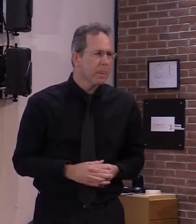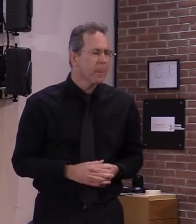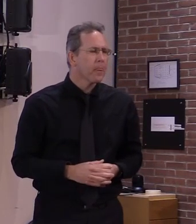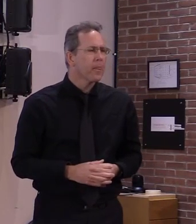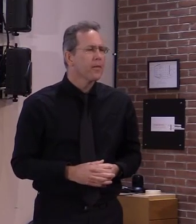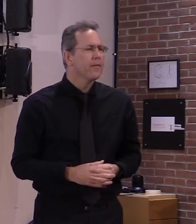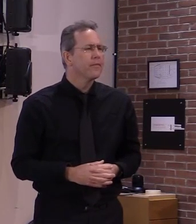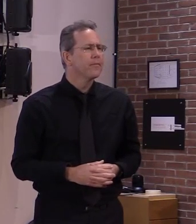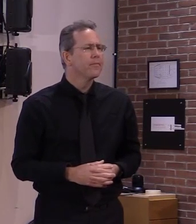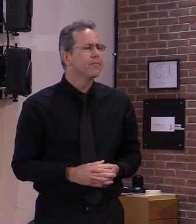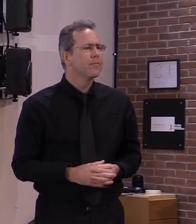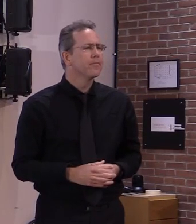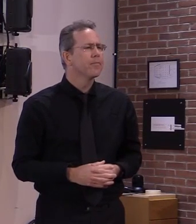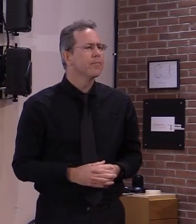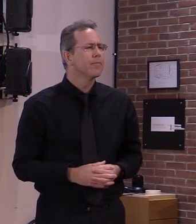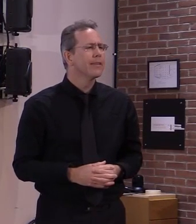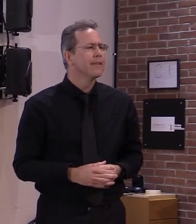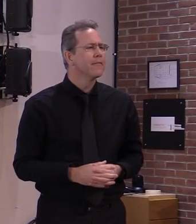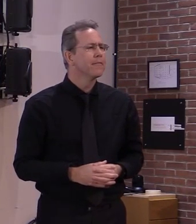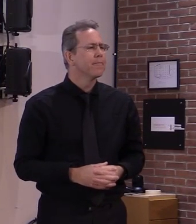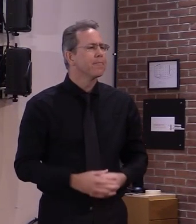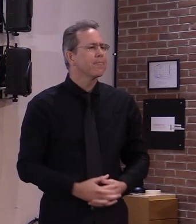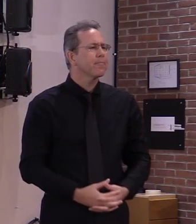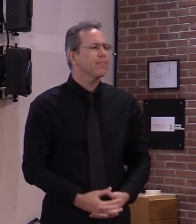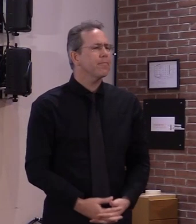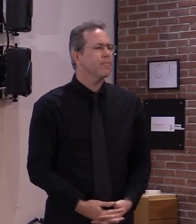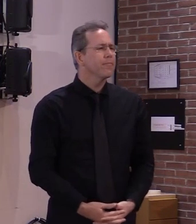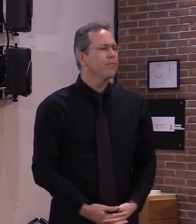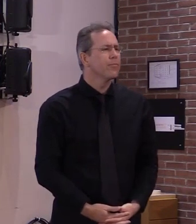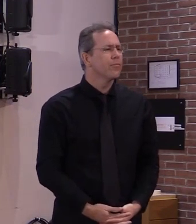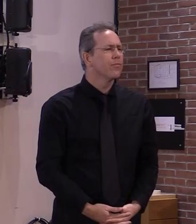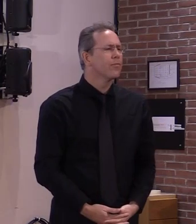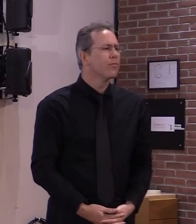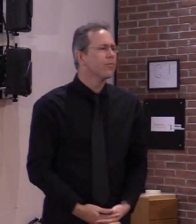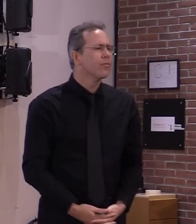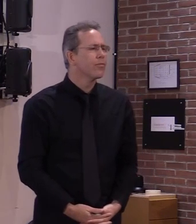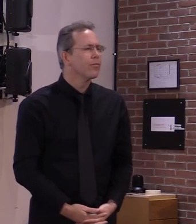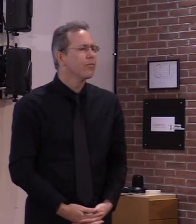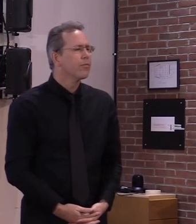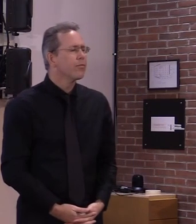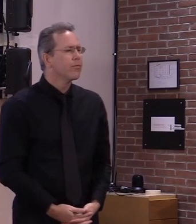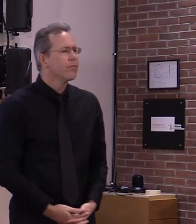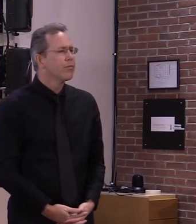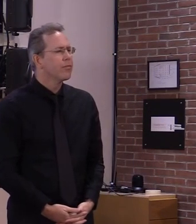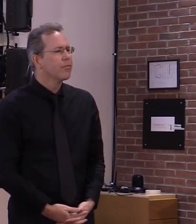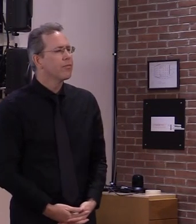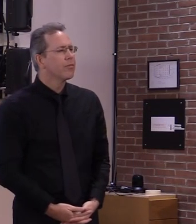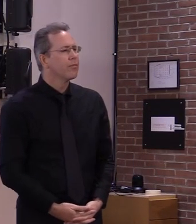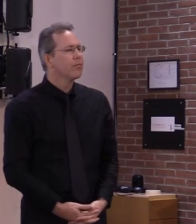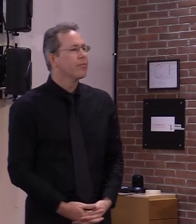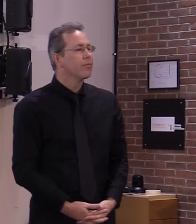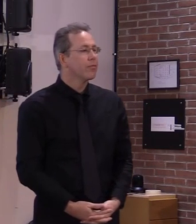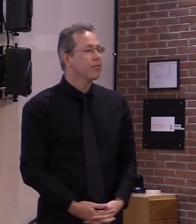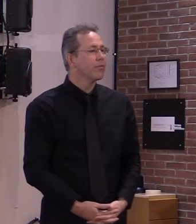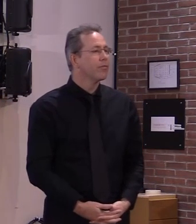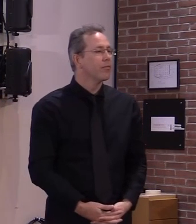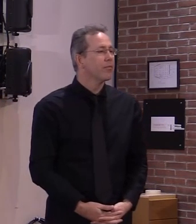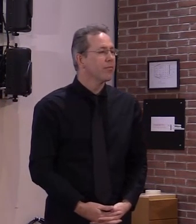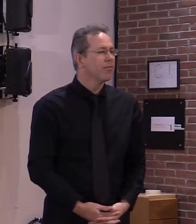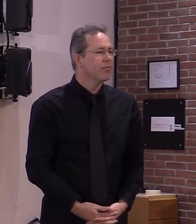slash media uh slash one four three five five seven slash downloads